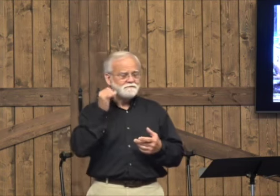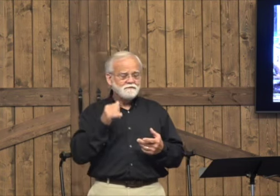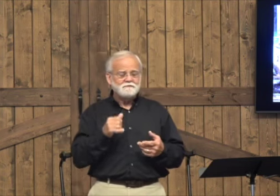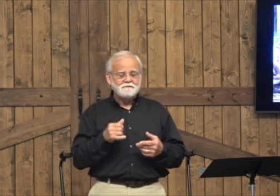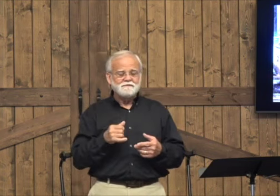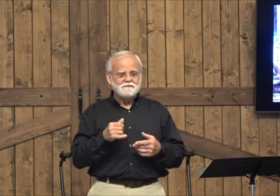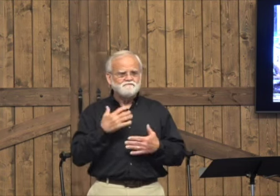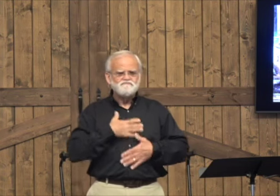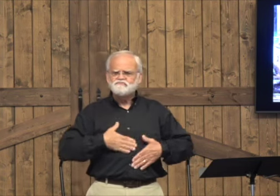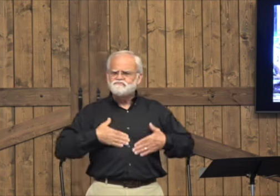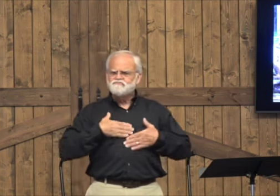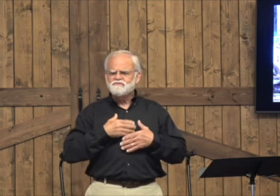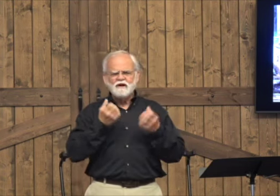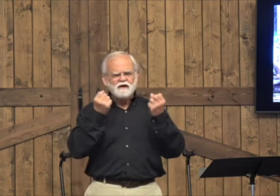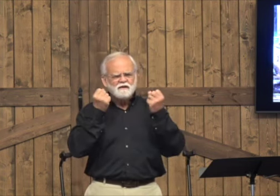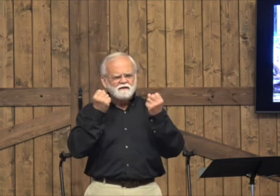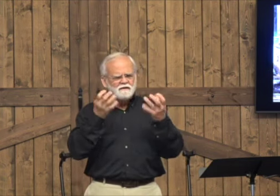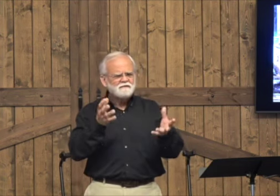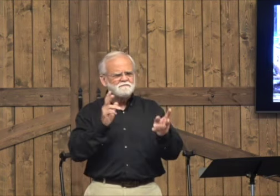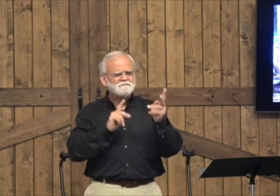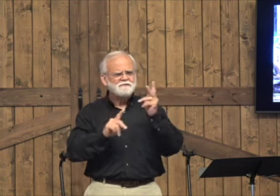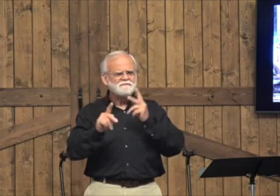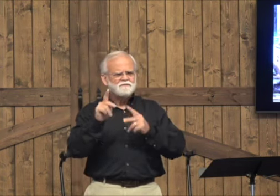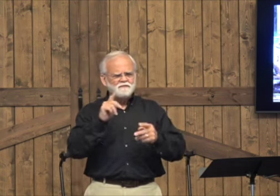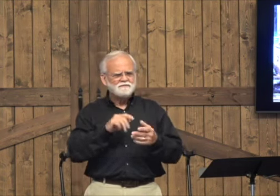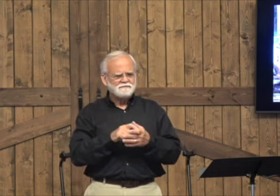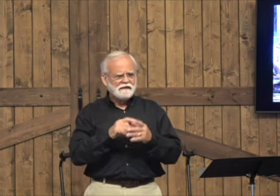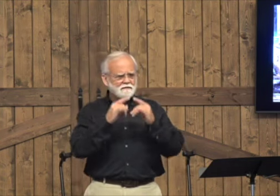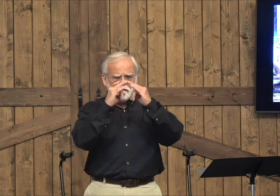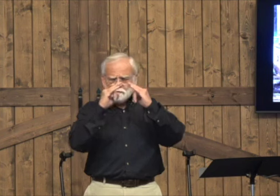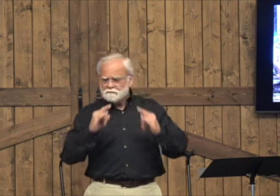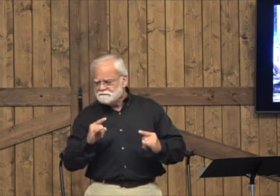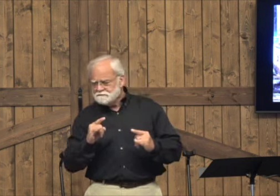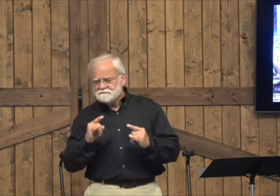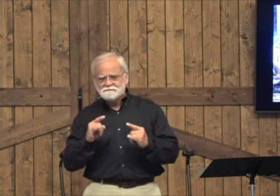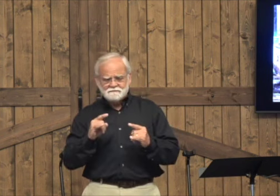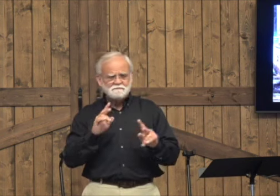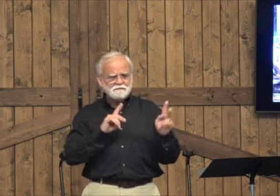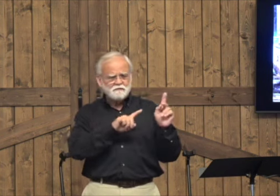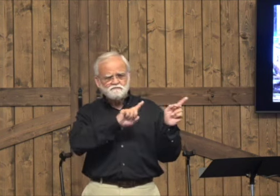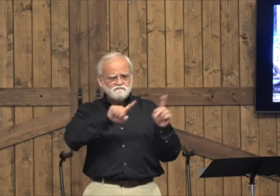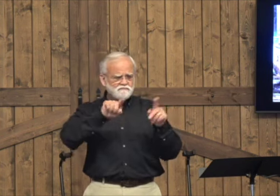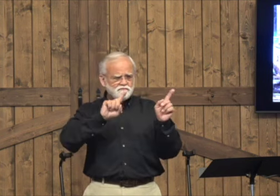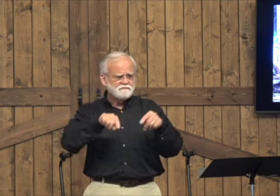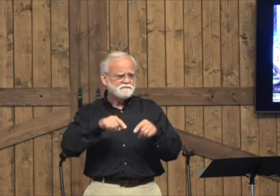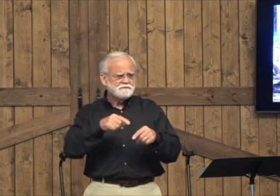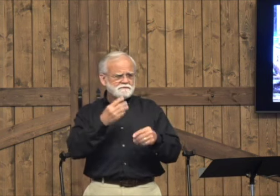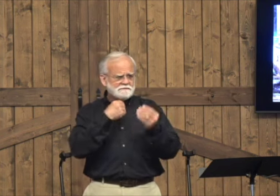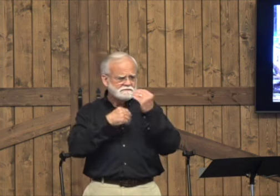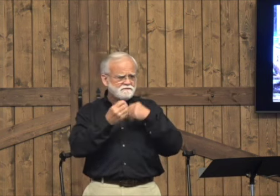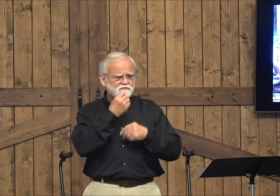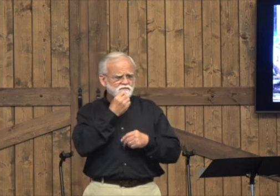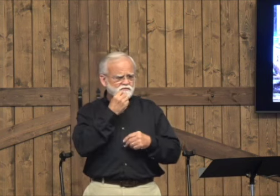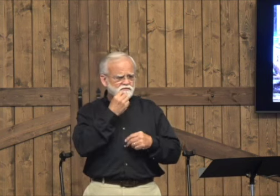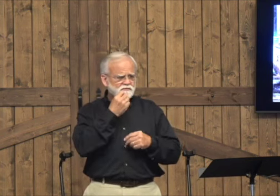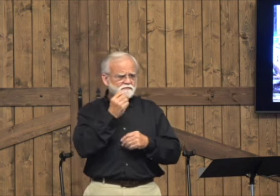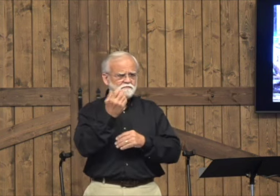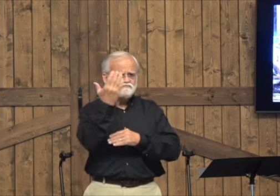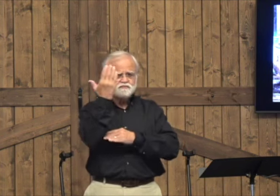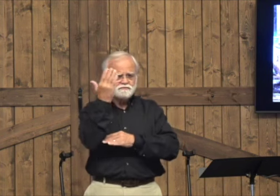Some of us went yesterday and had a good time. There were a lot of people there at the gym that we had set up. A lot of